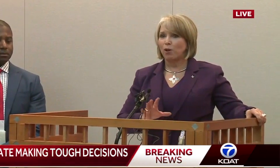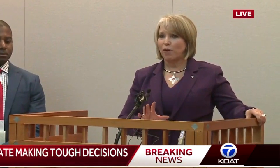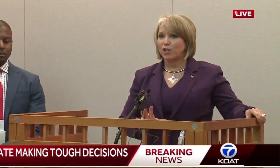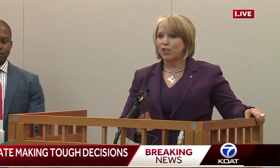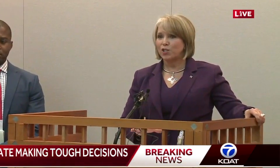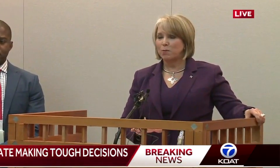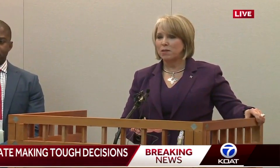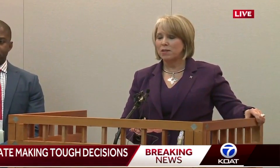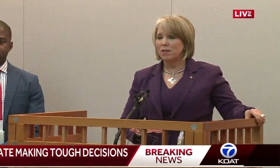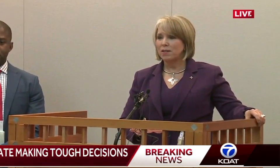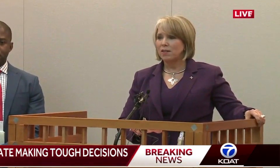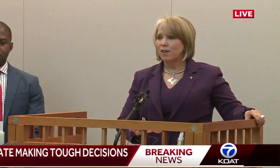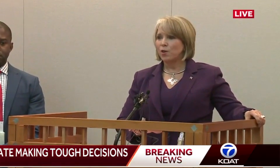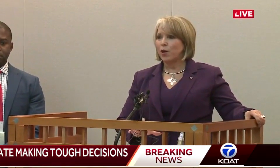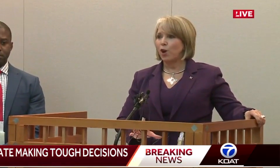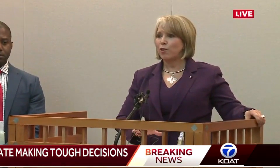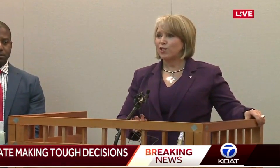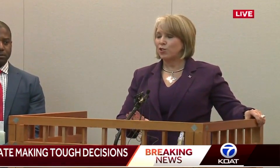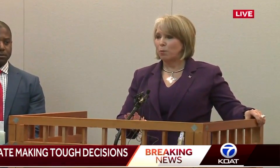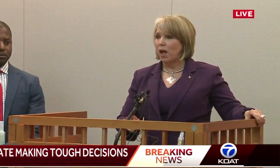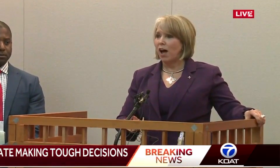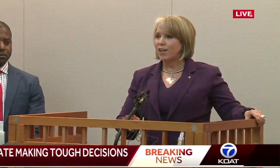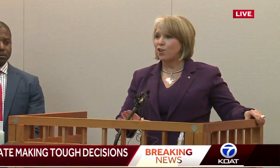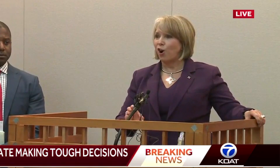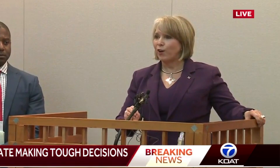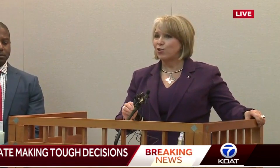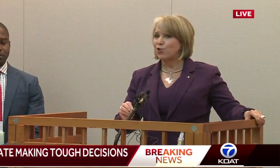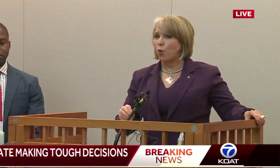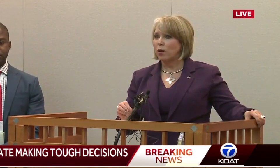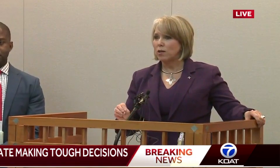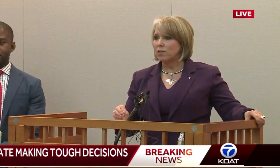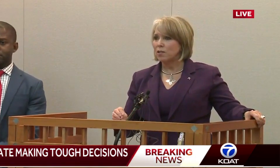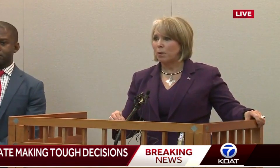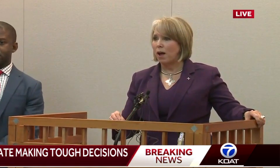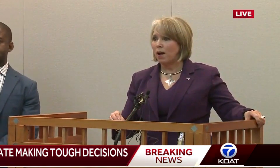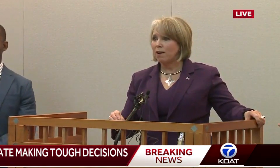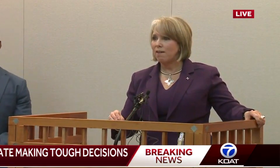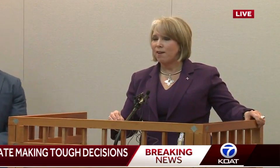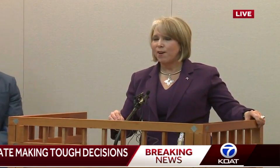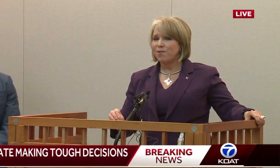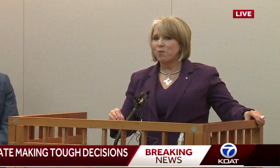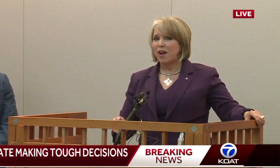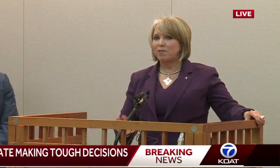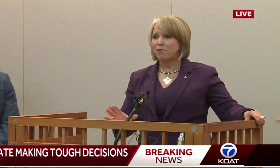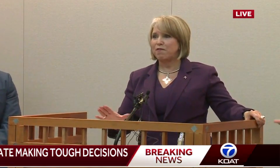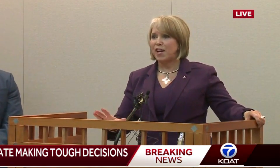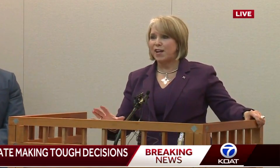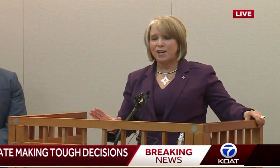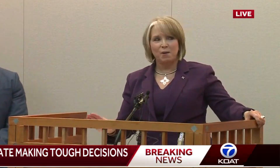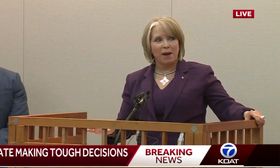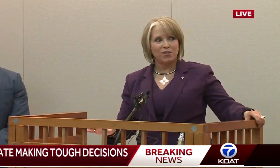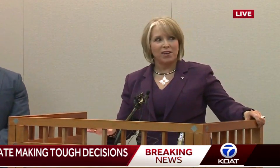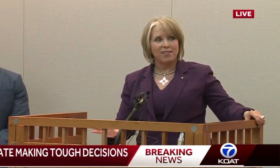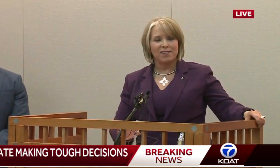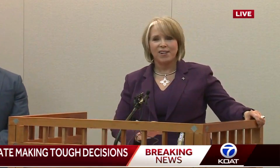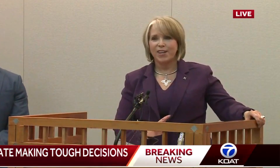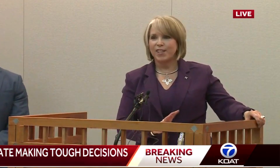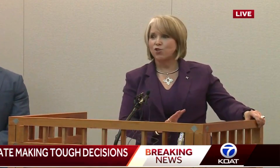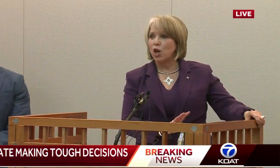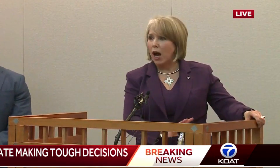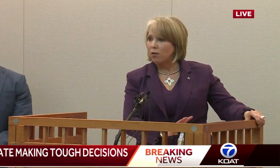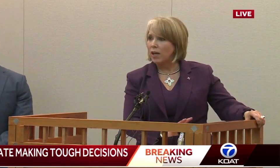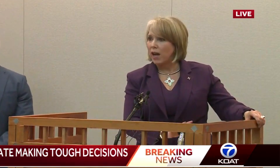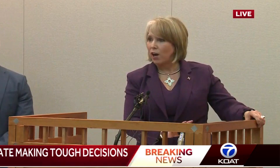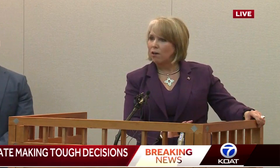standing up all of our systems, that we know that supplies are in short supply, that we have to feed New Mexicans,